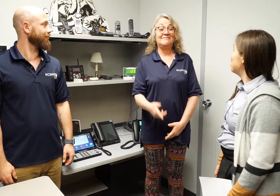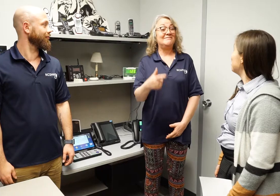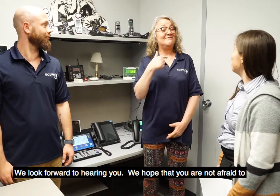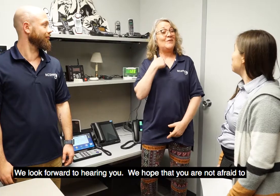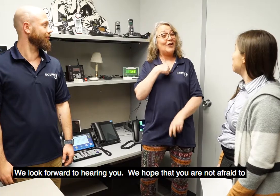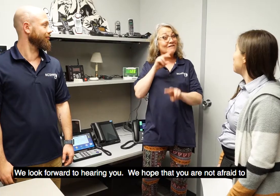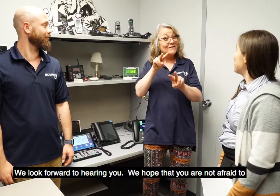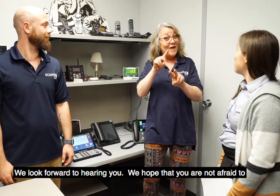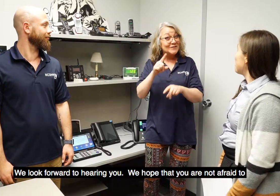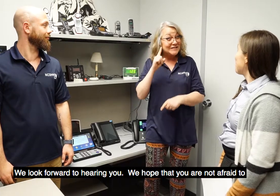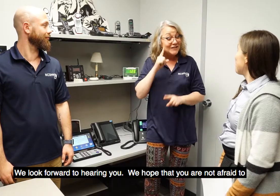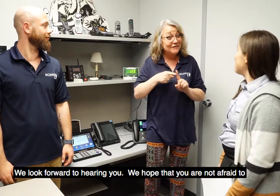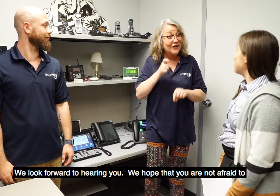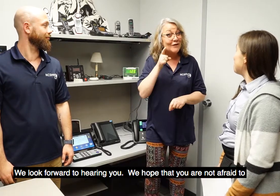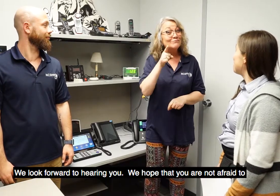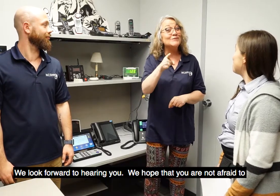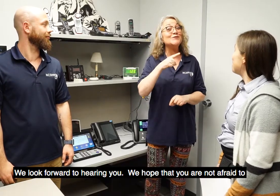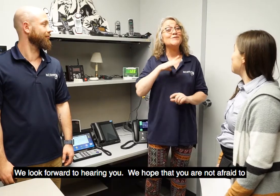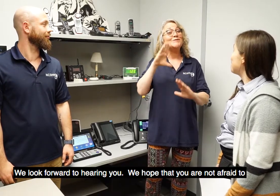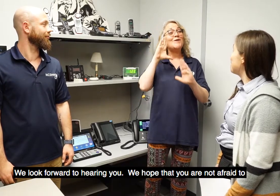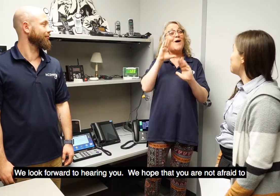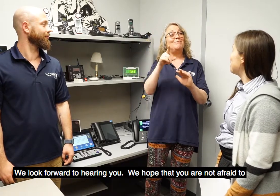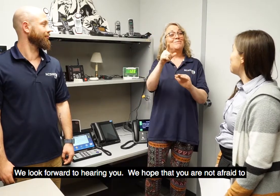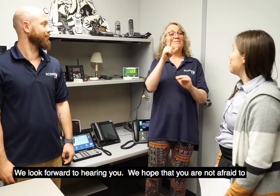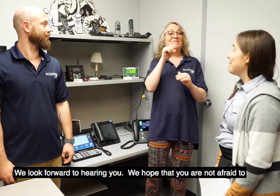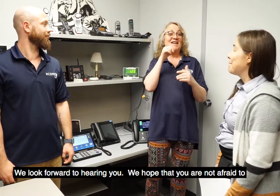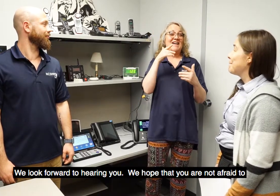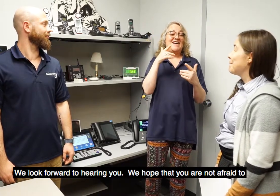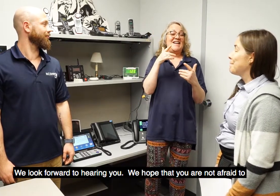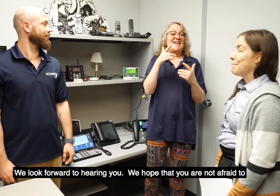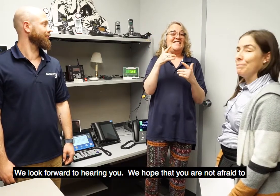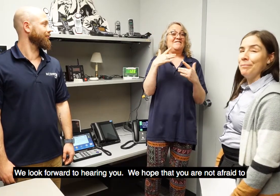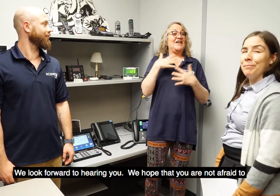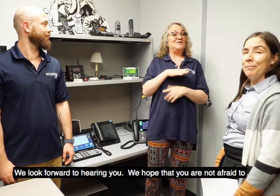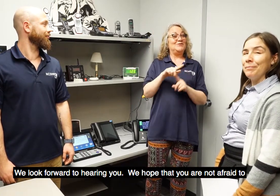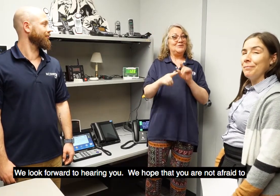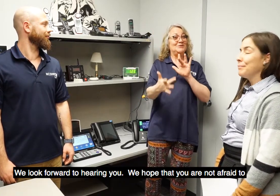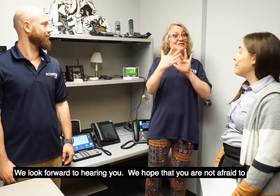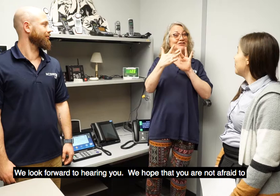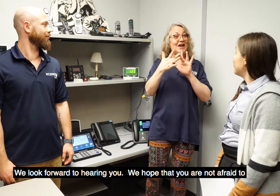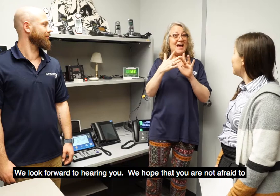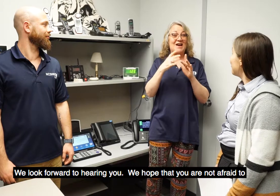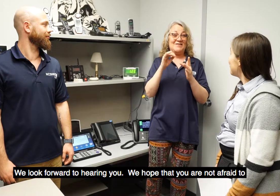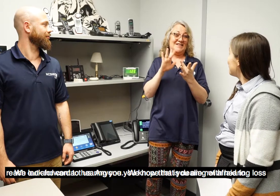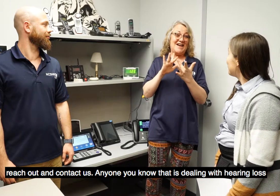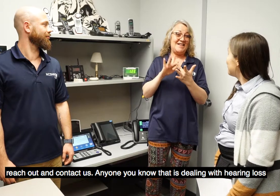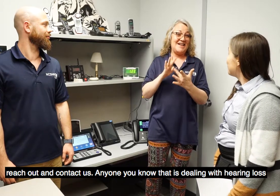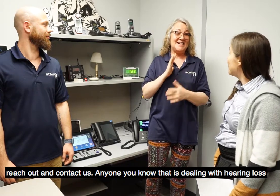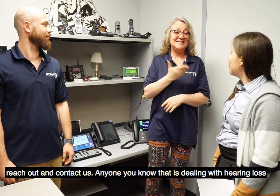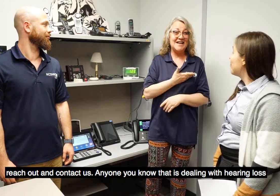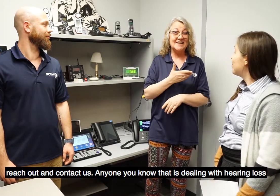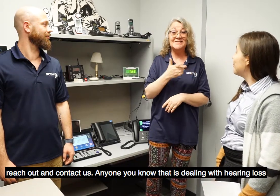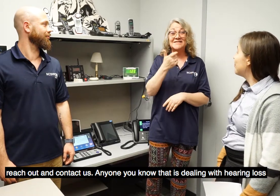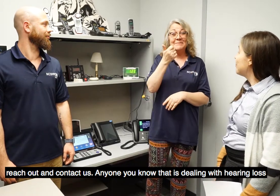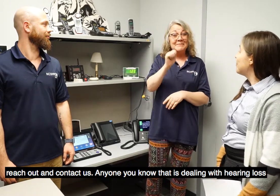We look forward to hearing from you. We hope that you're not afraid to reach out and contact us.